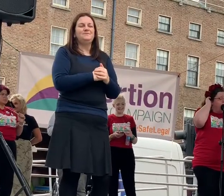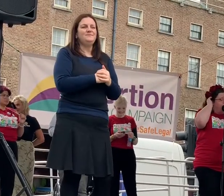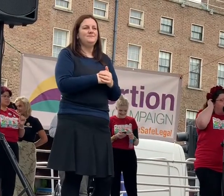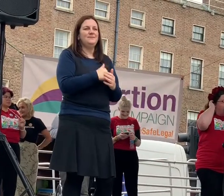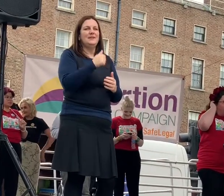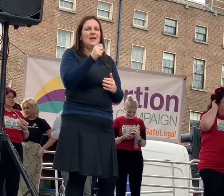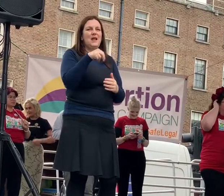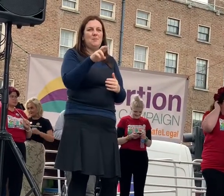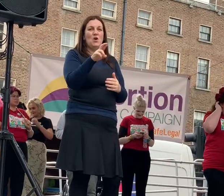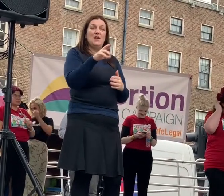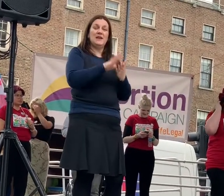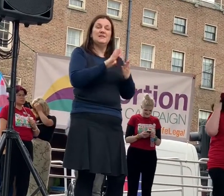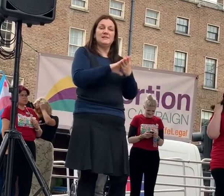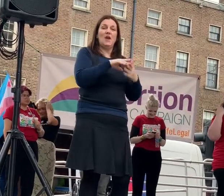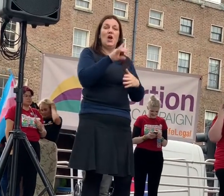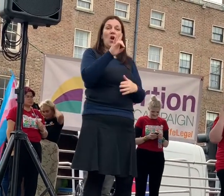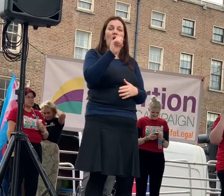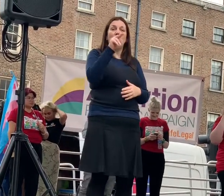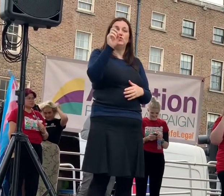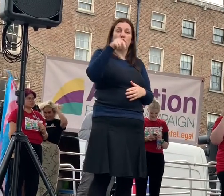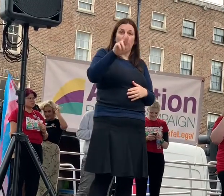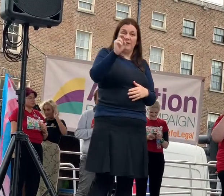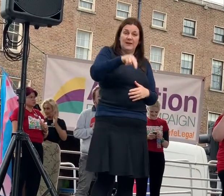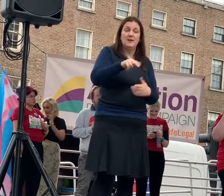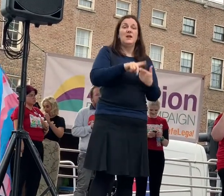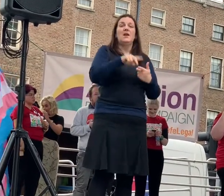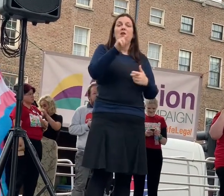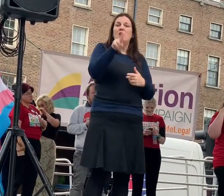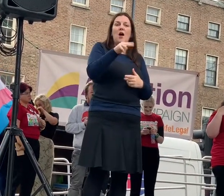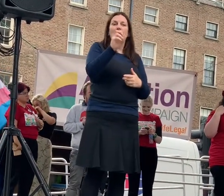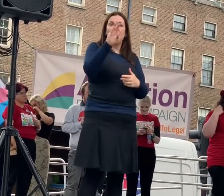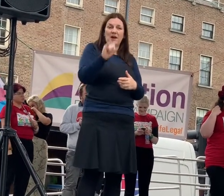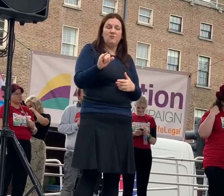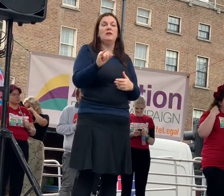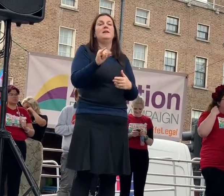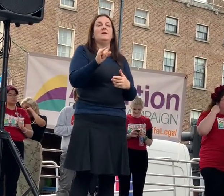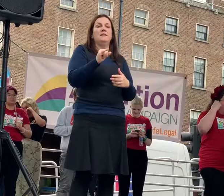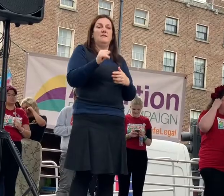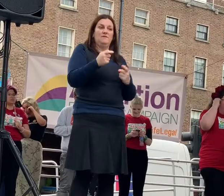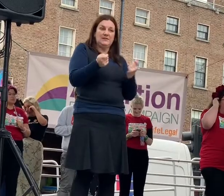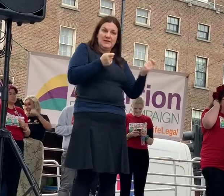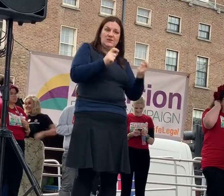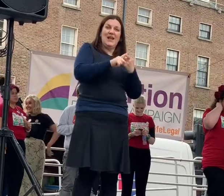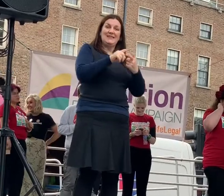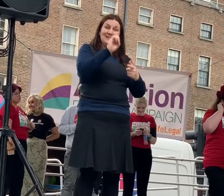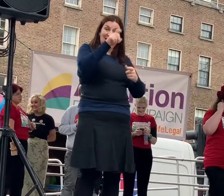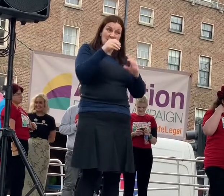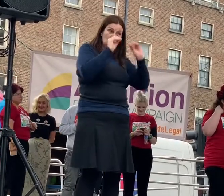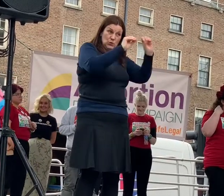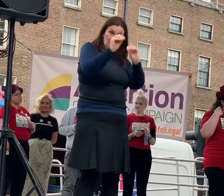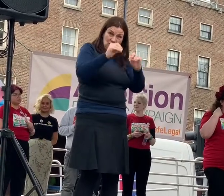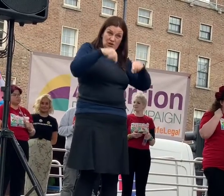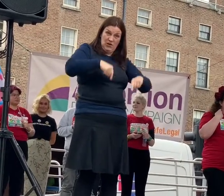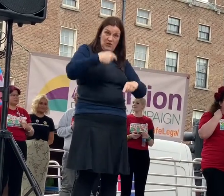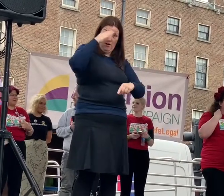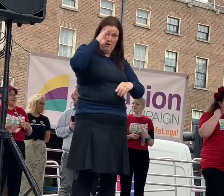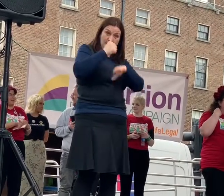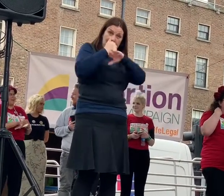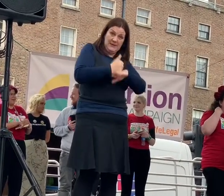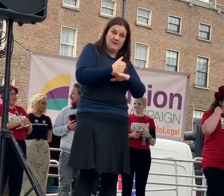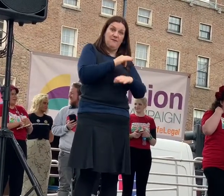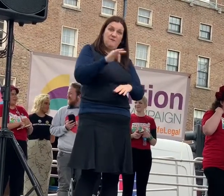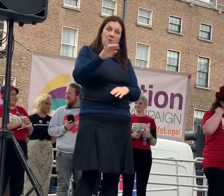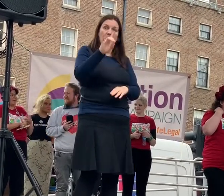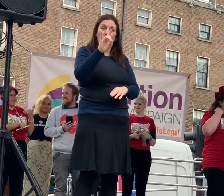non-binary artist, facilitator and sex educator based in Ireland. They are a co-founder and co-director of Gender